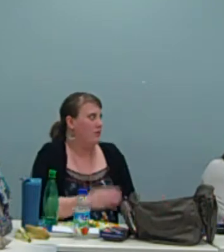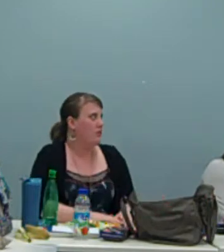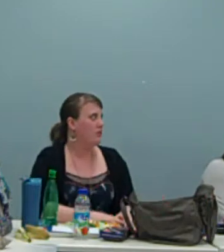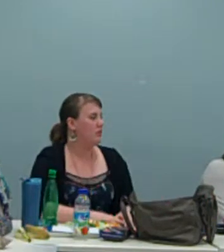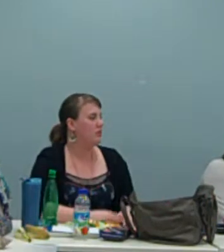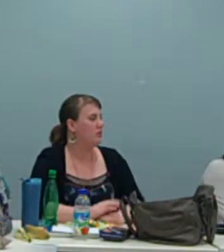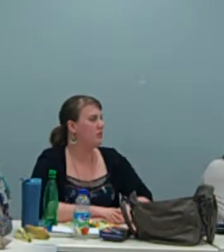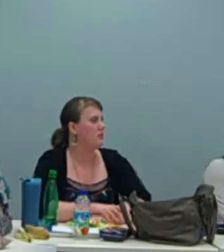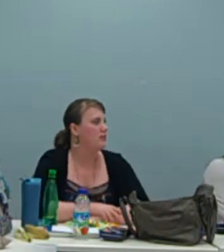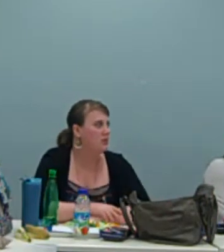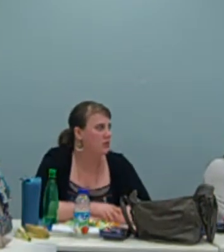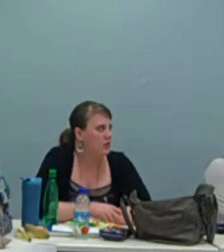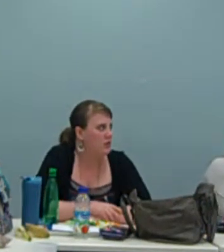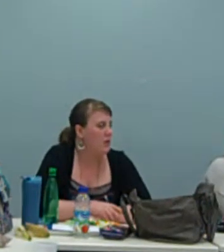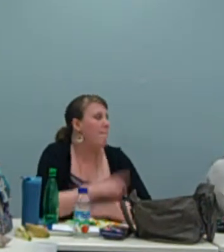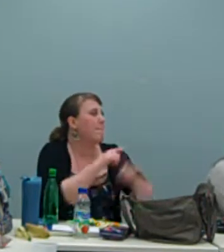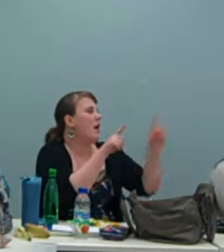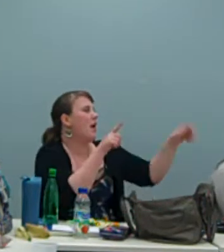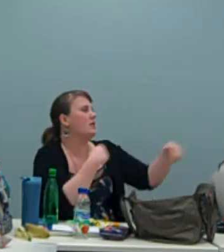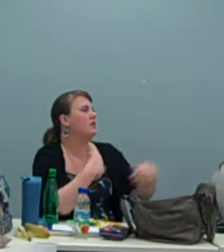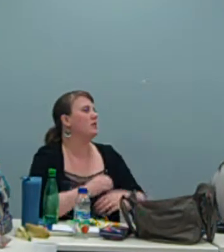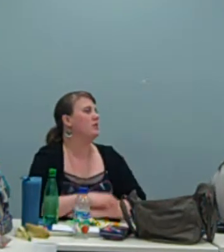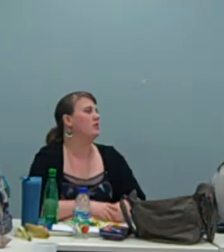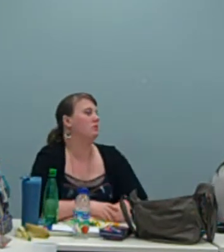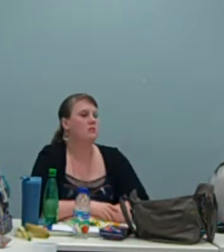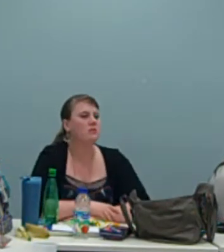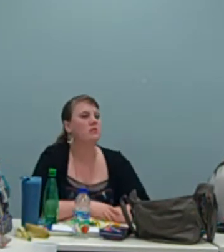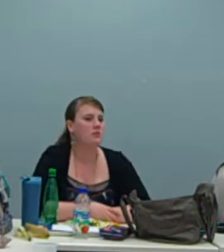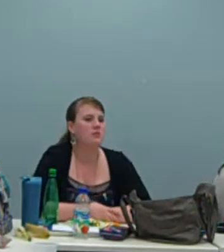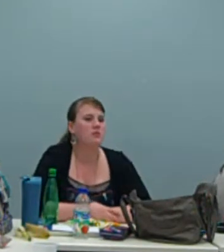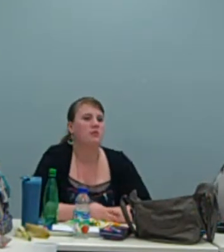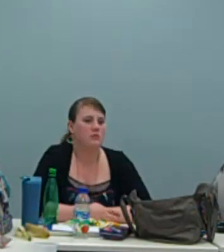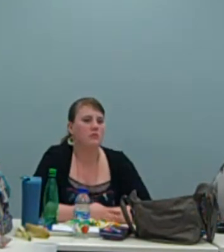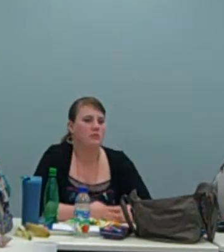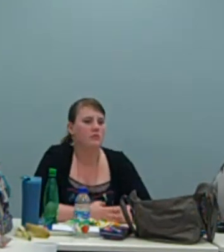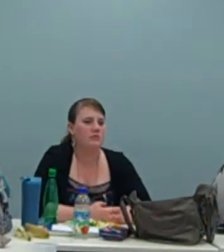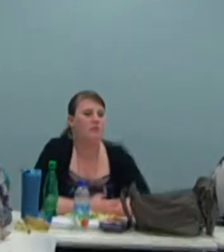always my fault, and I don't understand why they're always, they can always get mad at me.